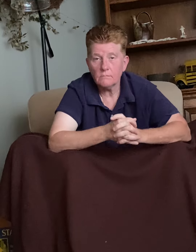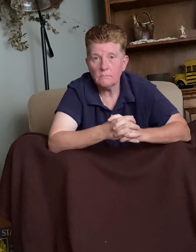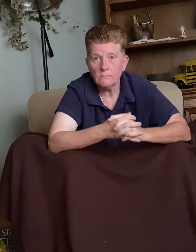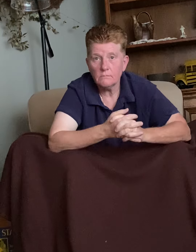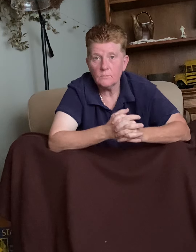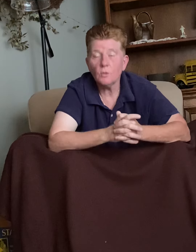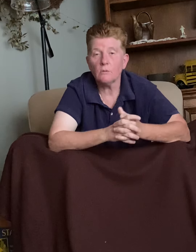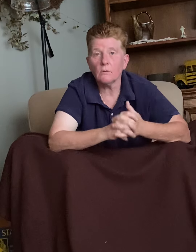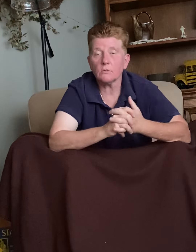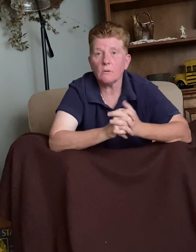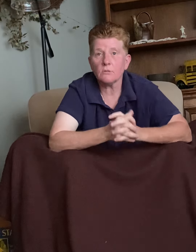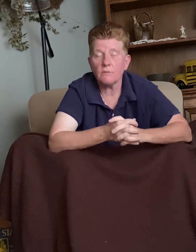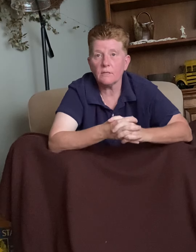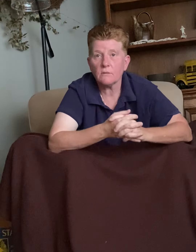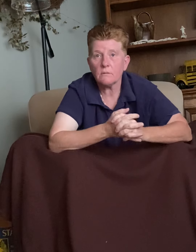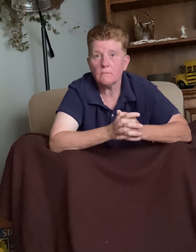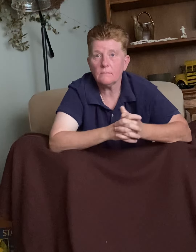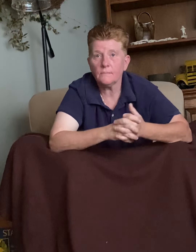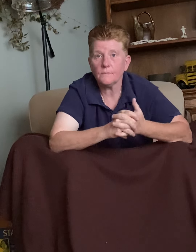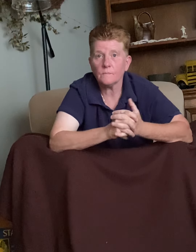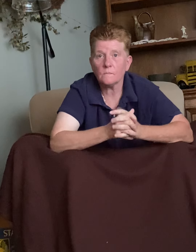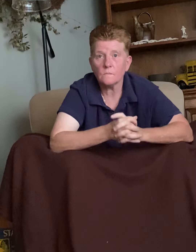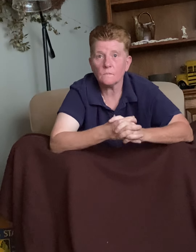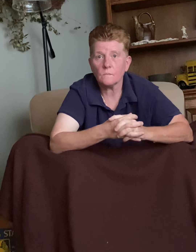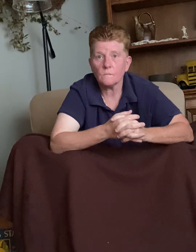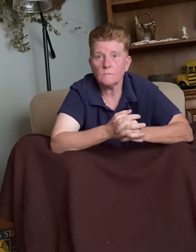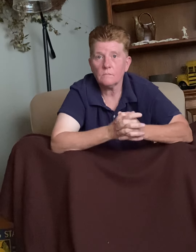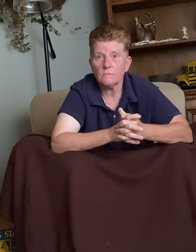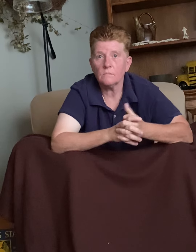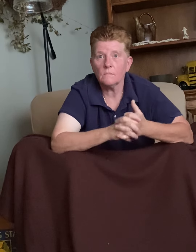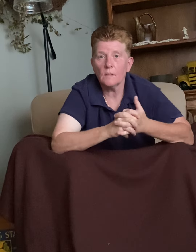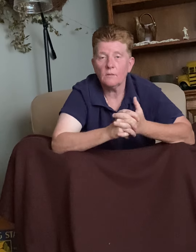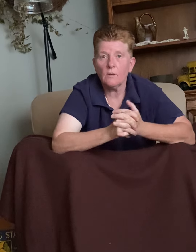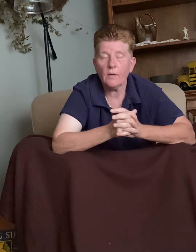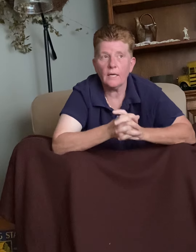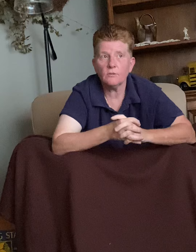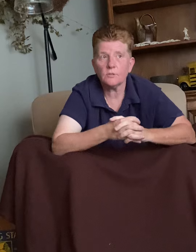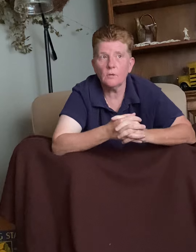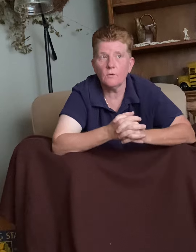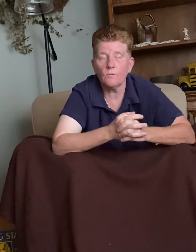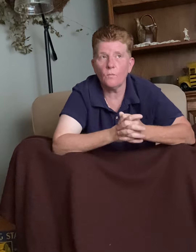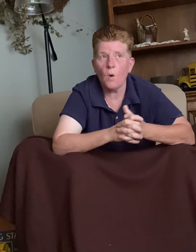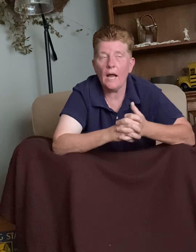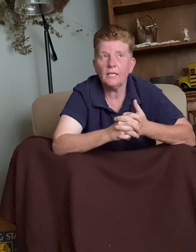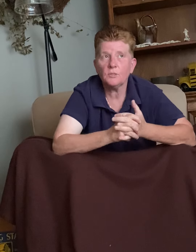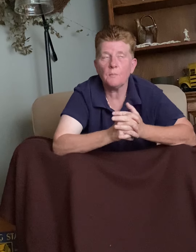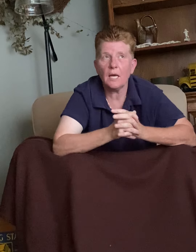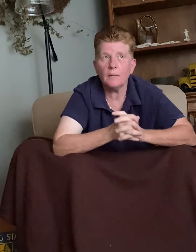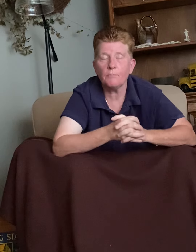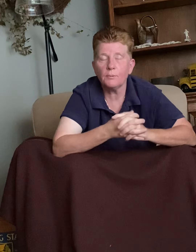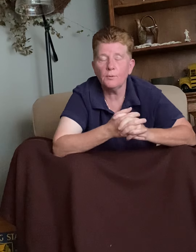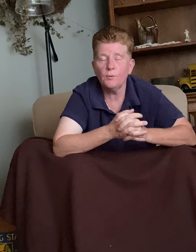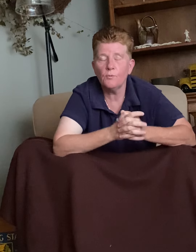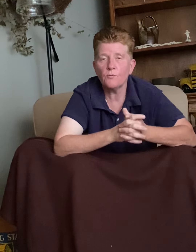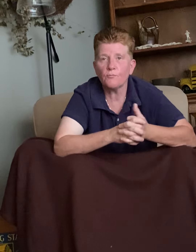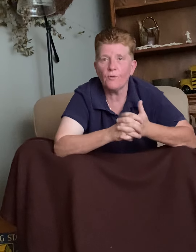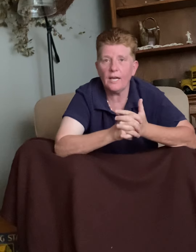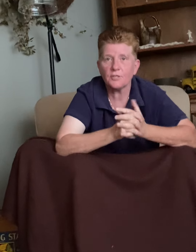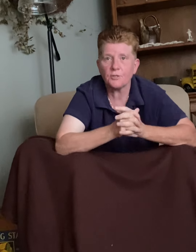You use those razors? Yes, I do. Okay. So, why is my blue razor,